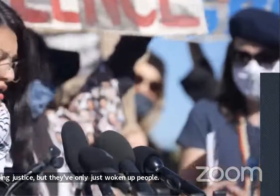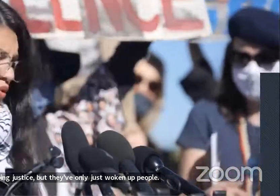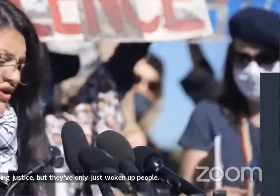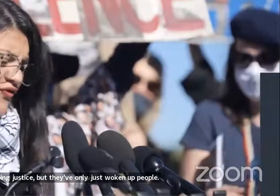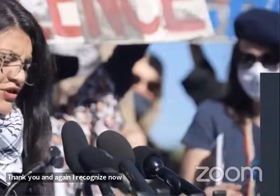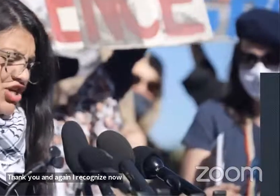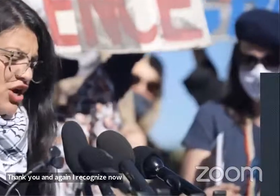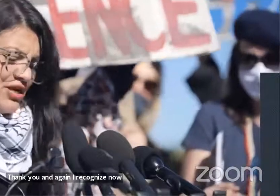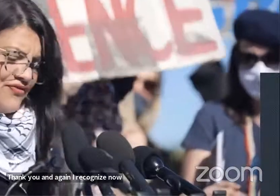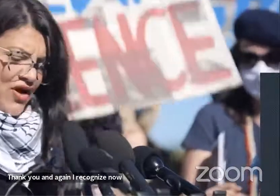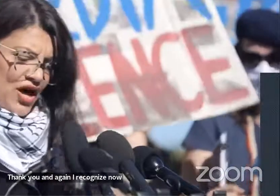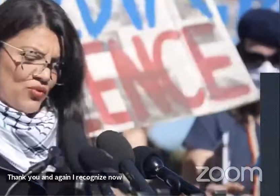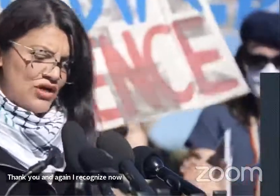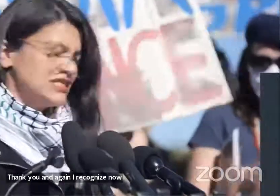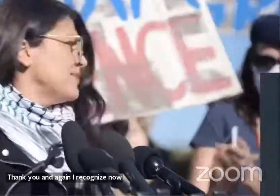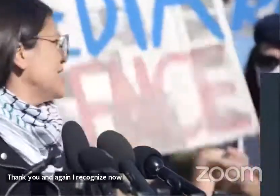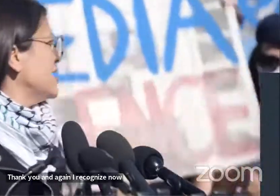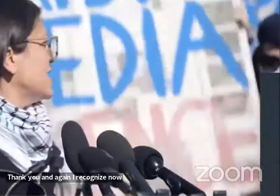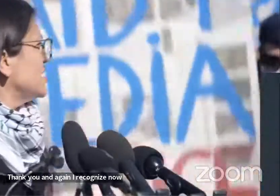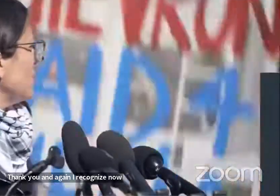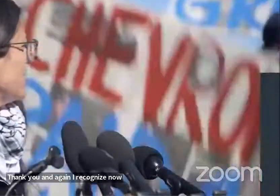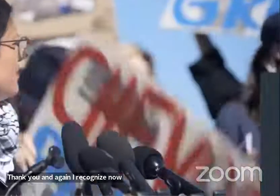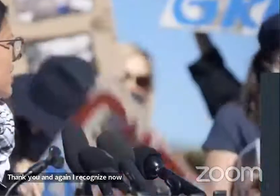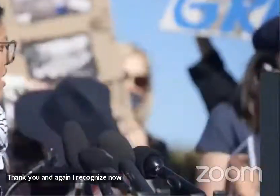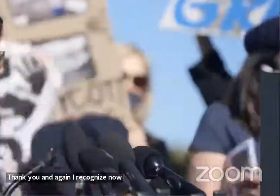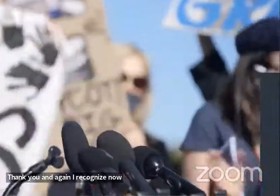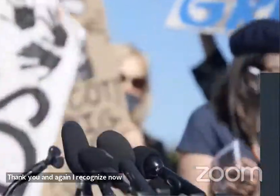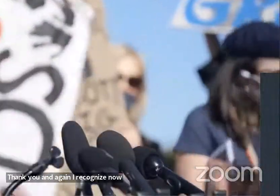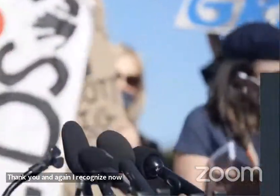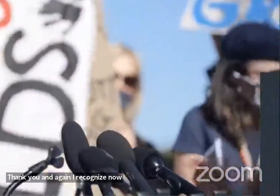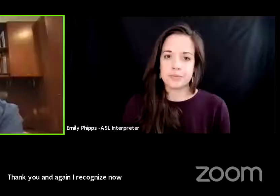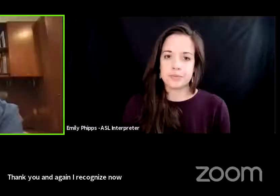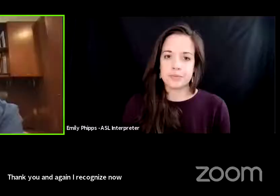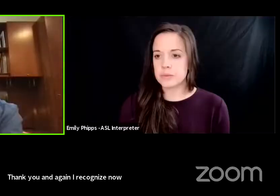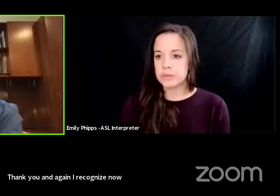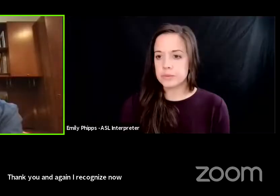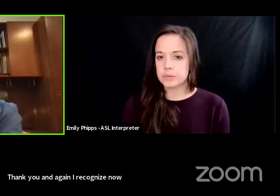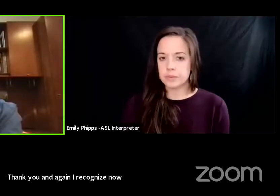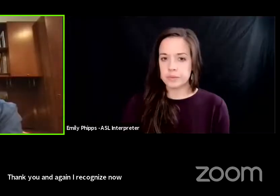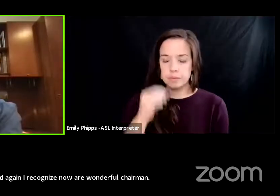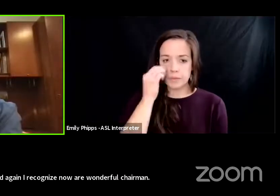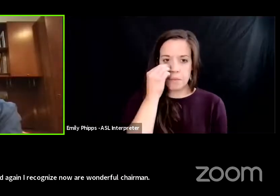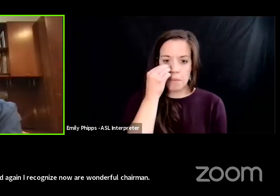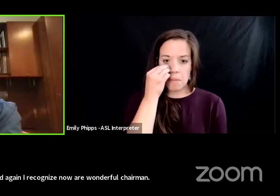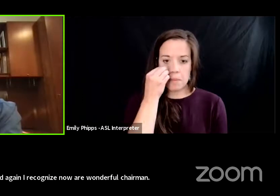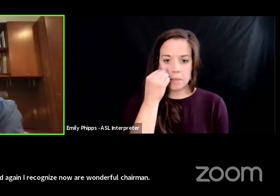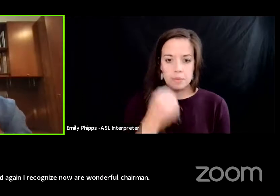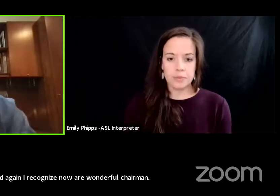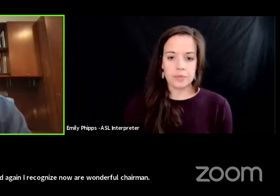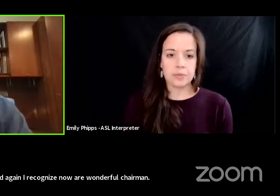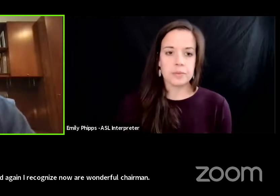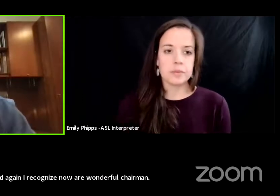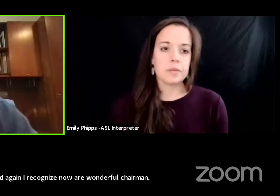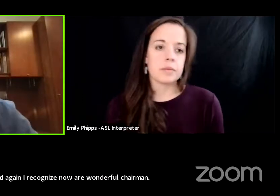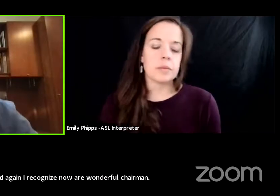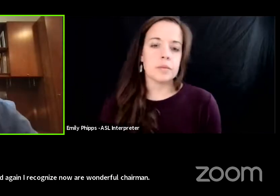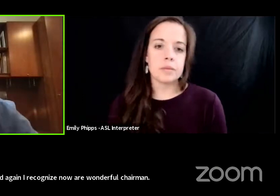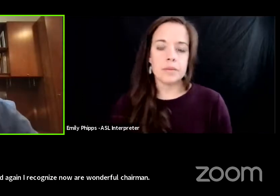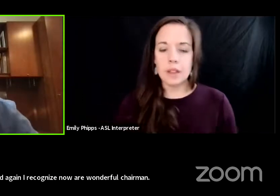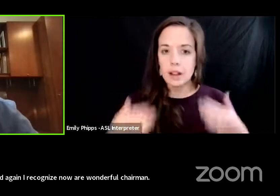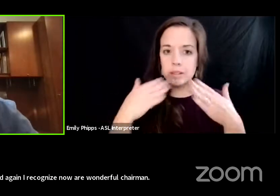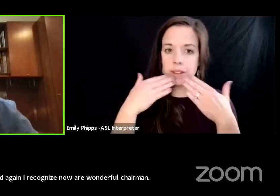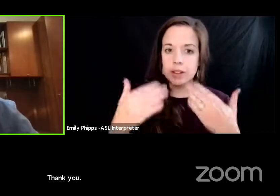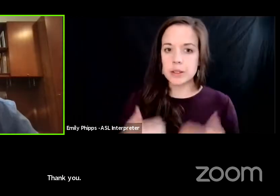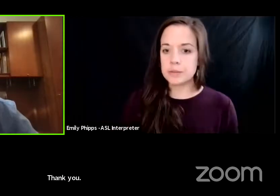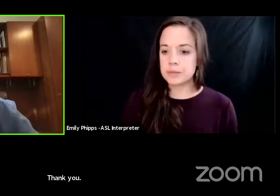our wonderful chairman of all rules thank you um